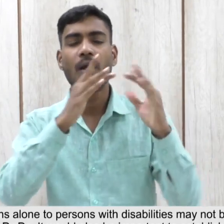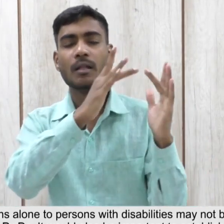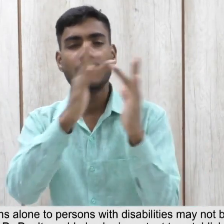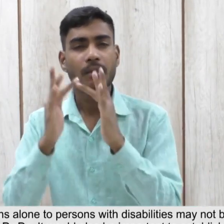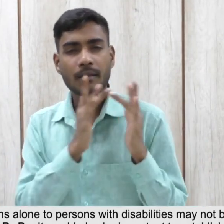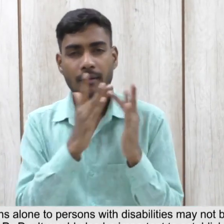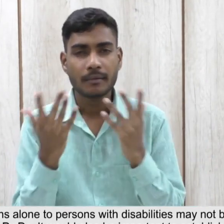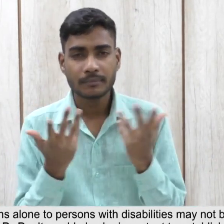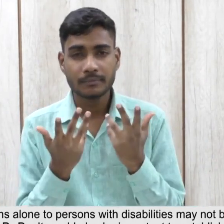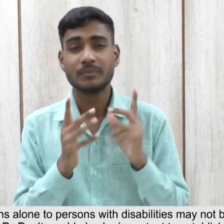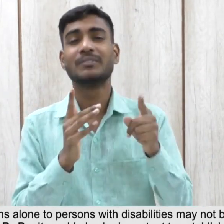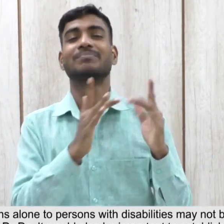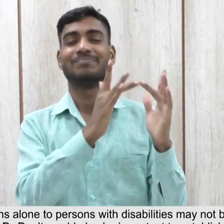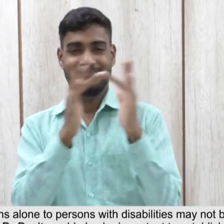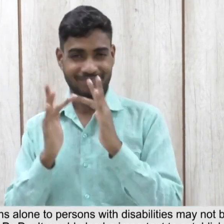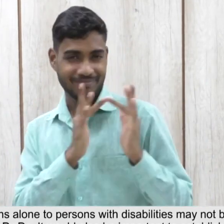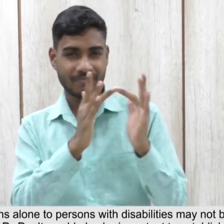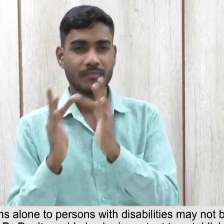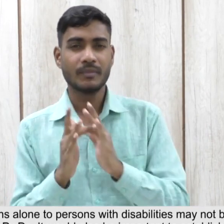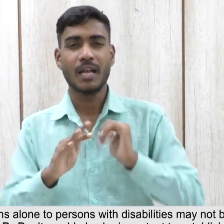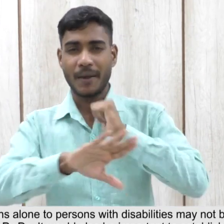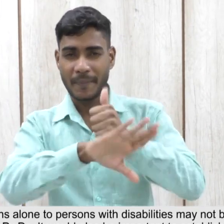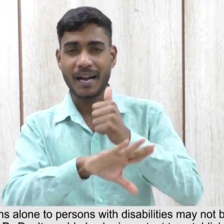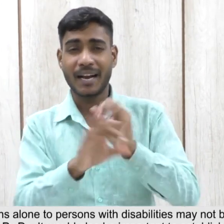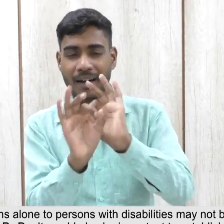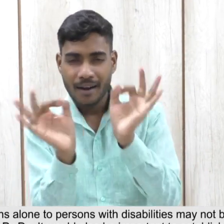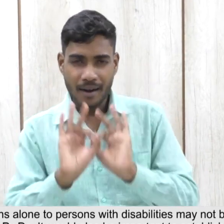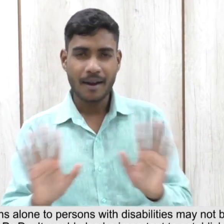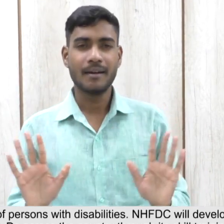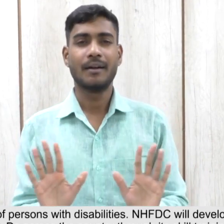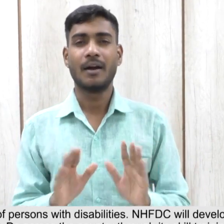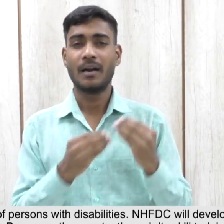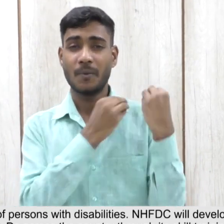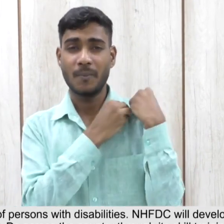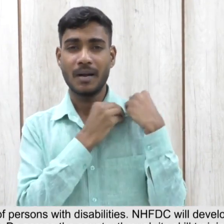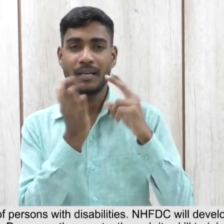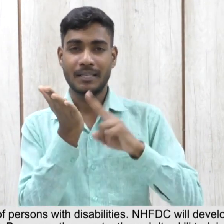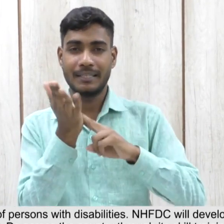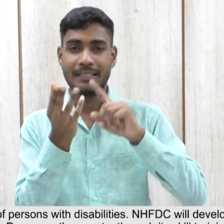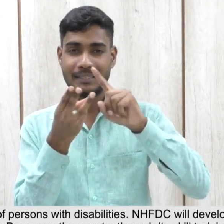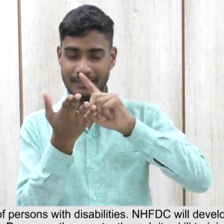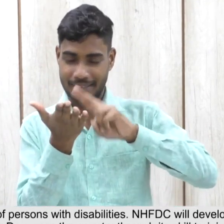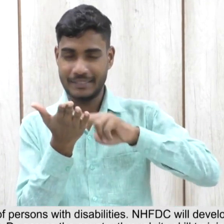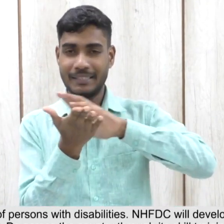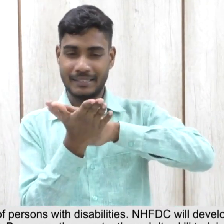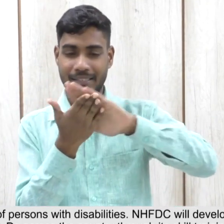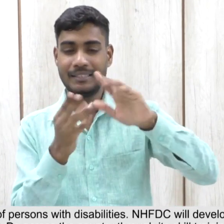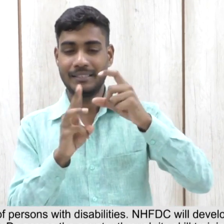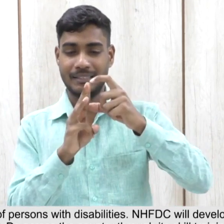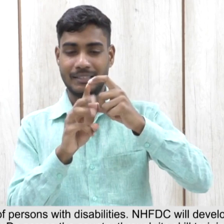It would also be important to establish a network of marketing facilities for the products of persons